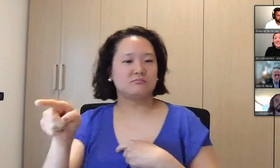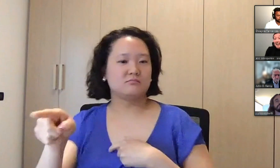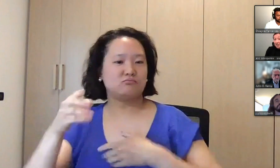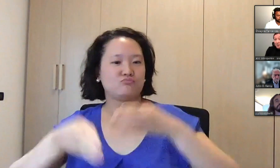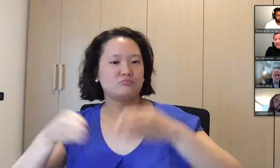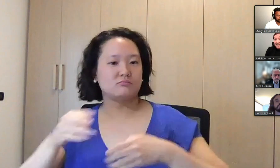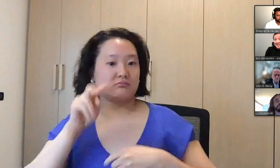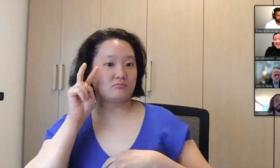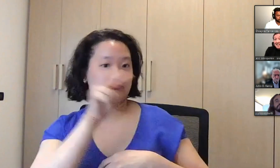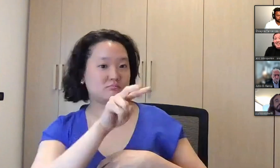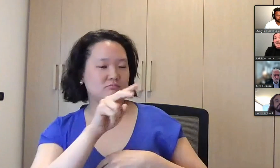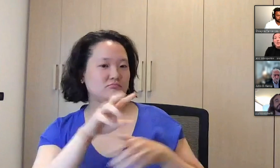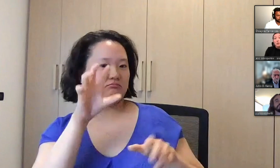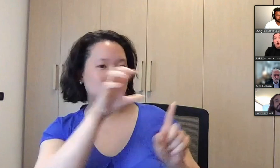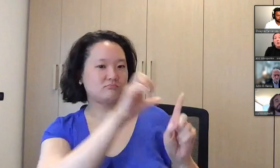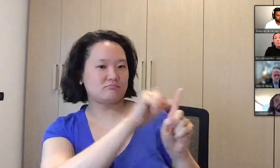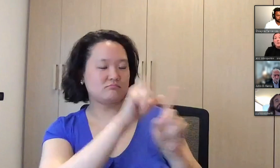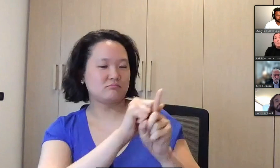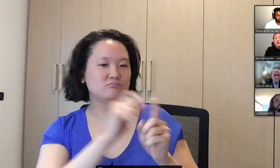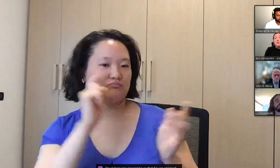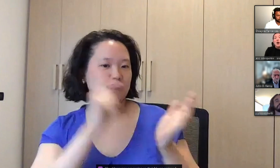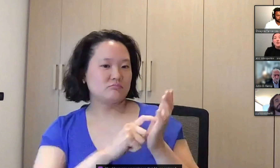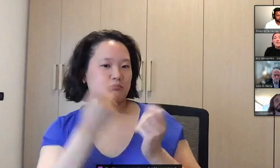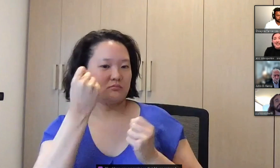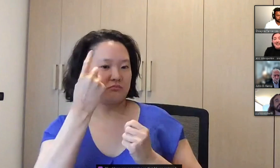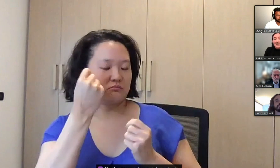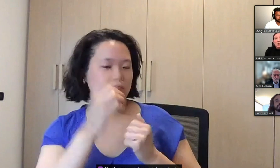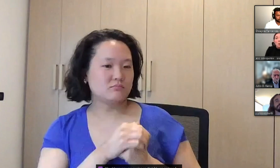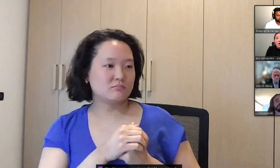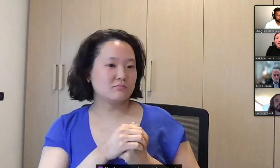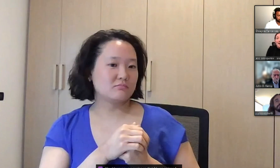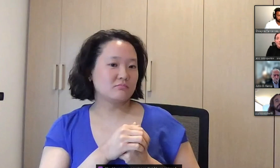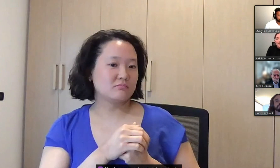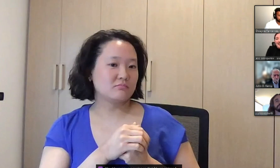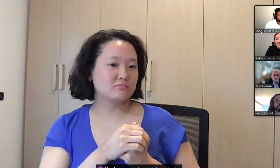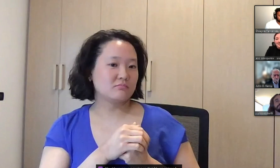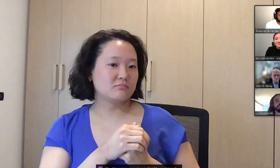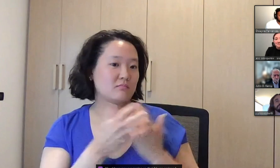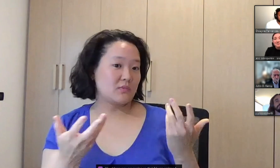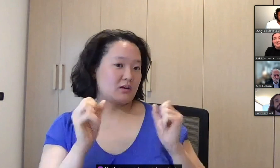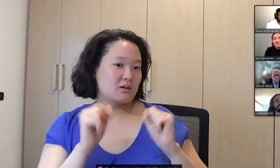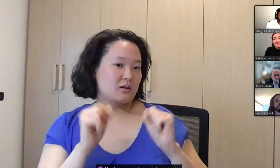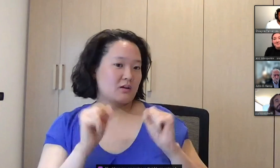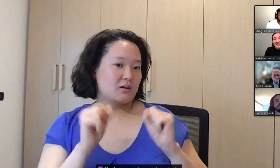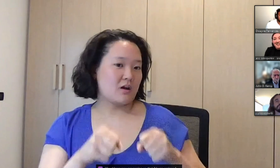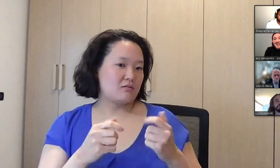I was signed to it, then the robot would be able to understand what I was saying.